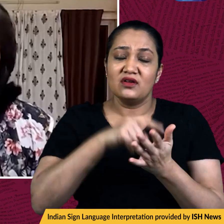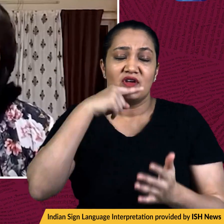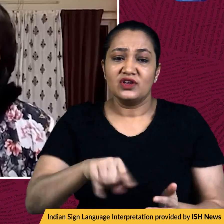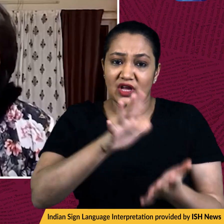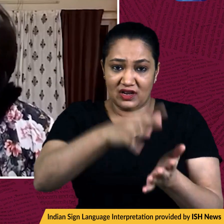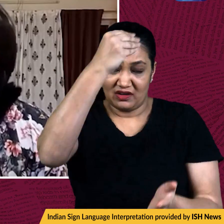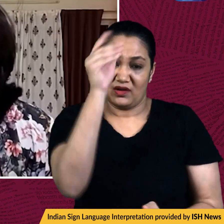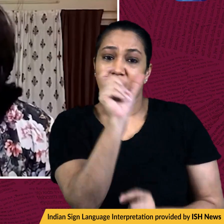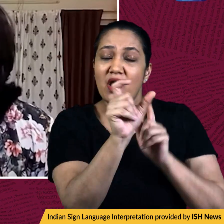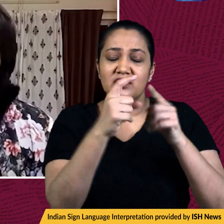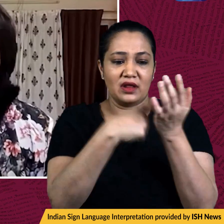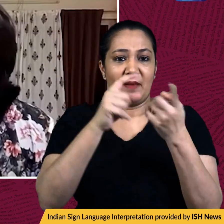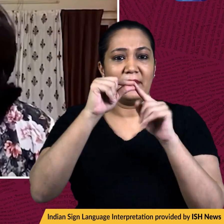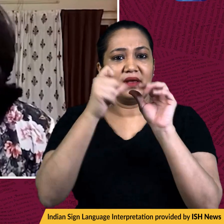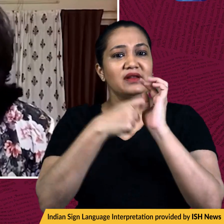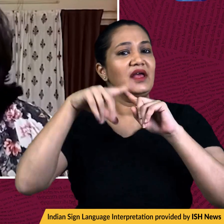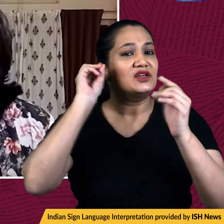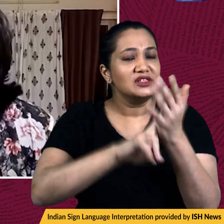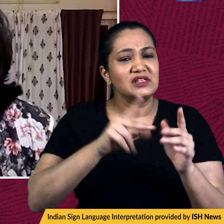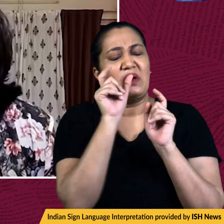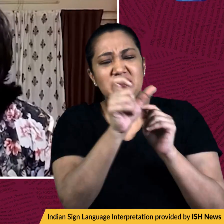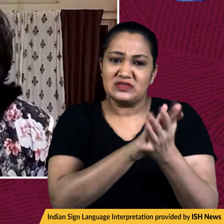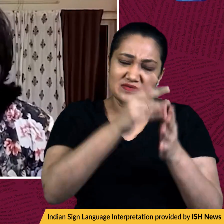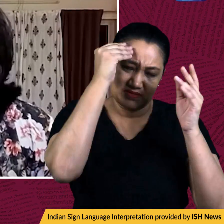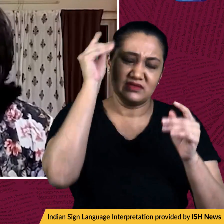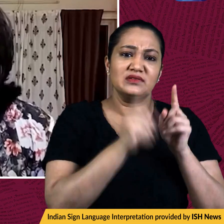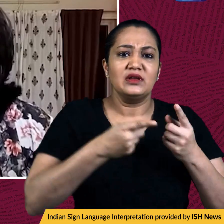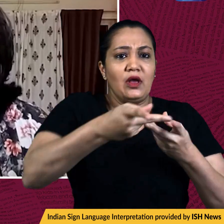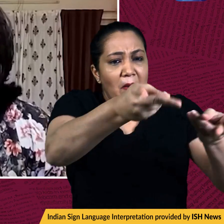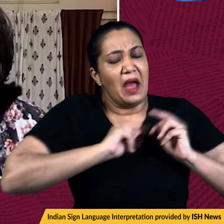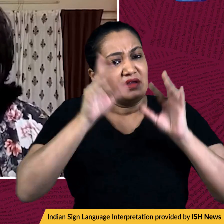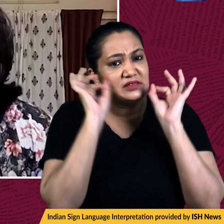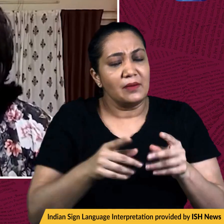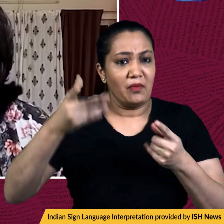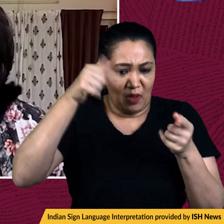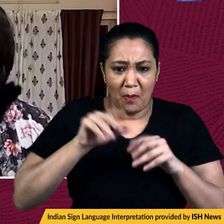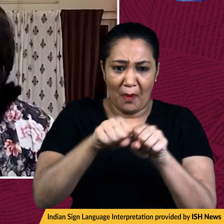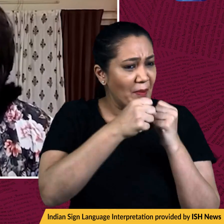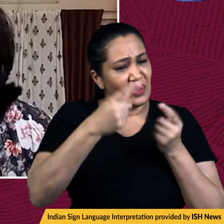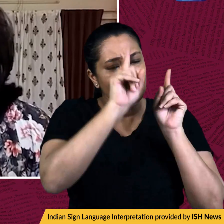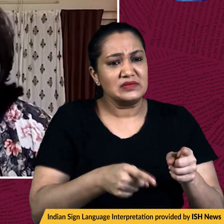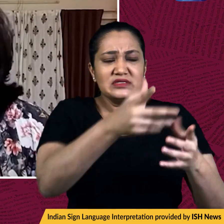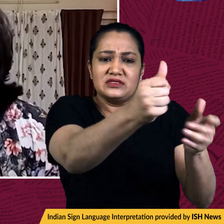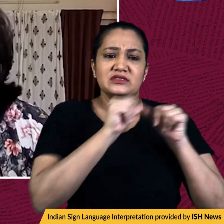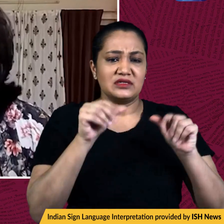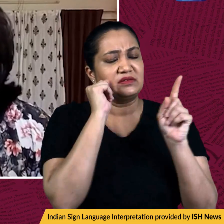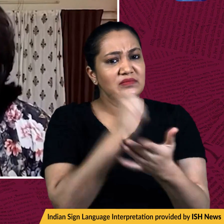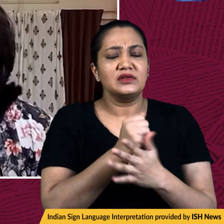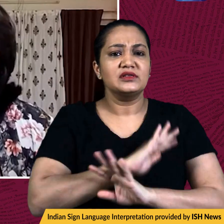words reparations and contributions. You will pay back fully to us for what you've done against our state, against our every single